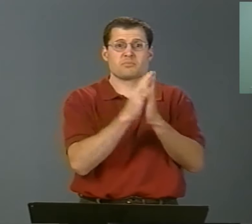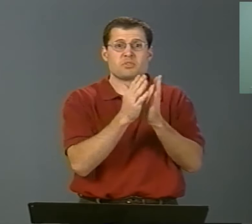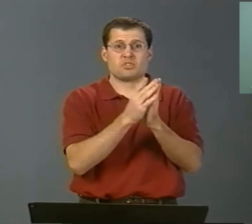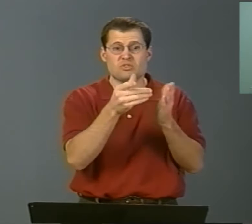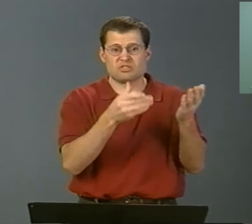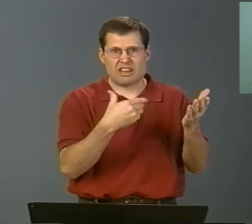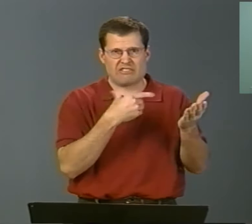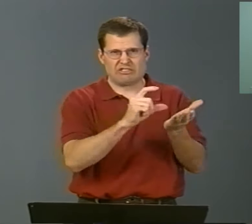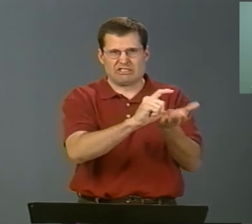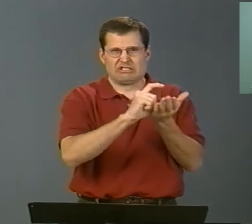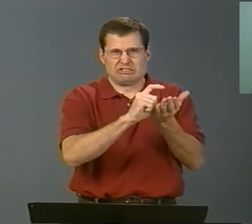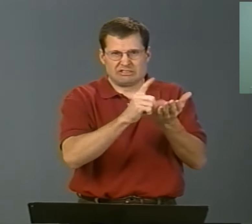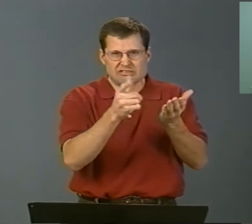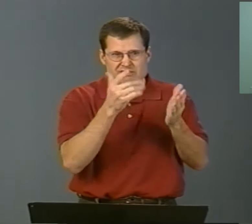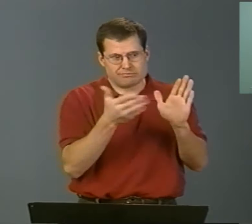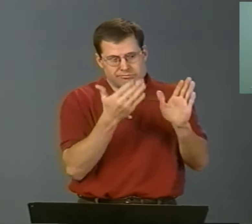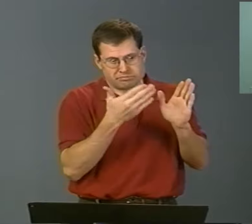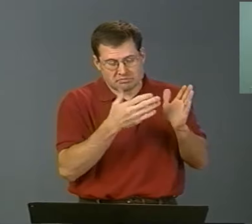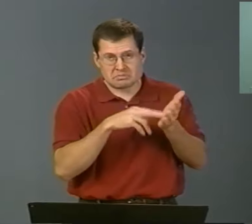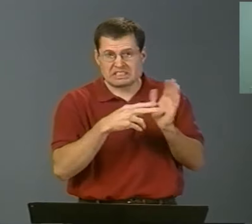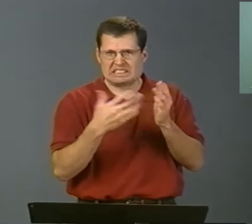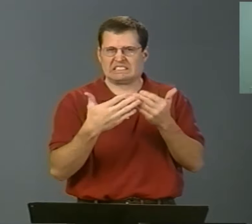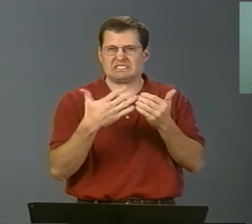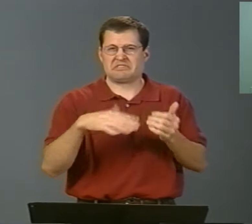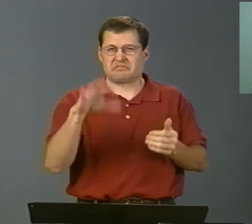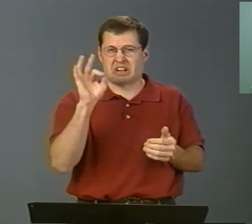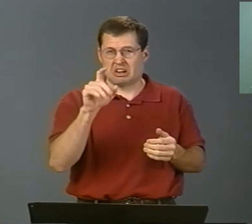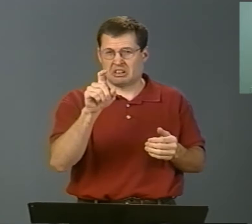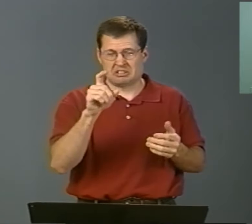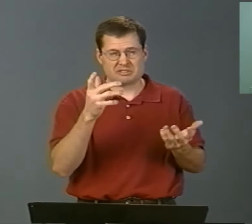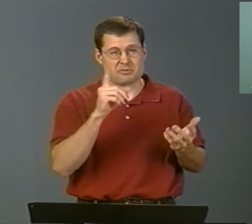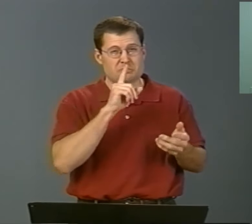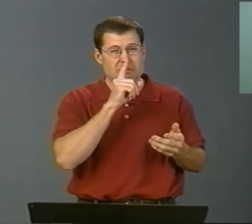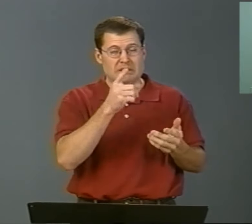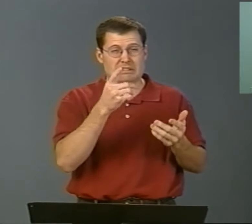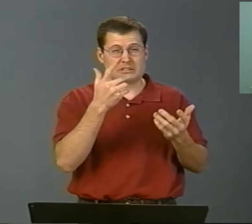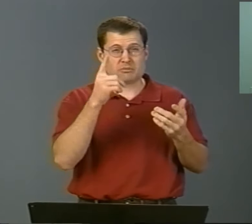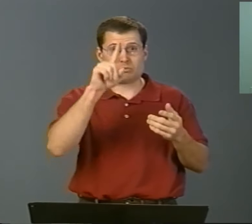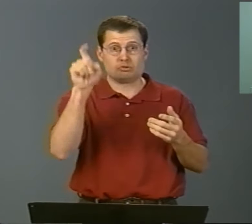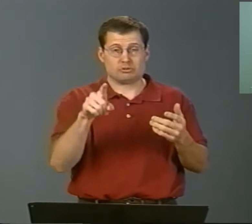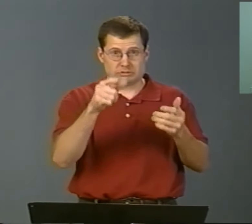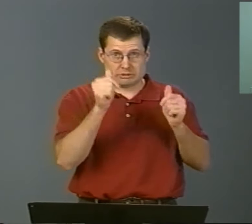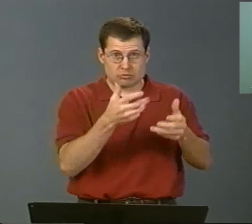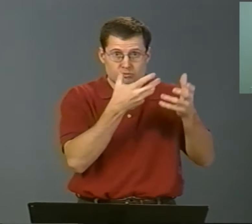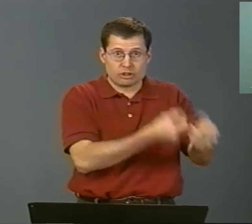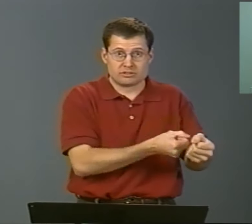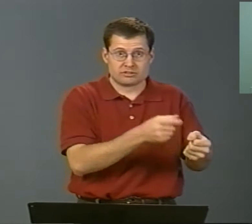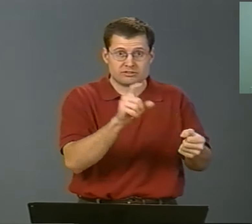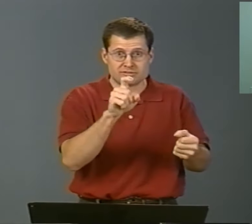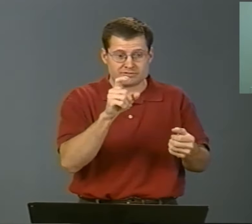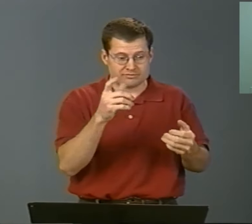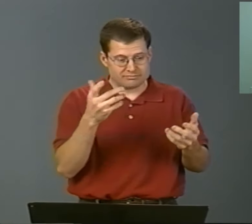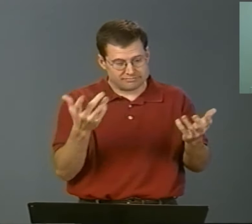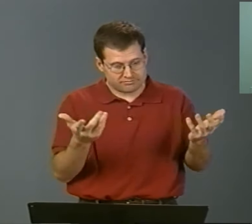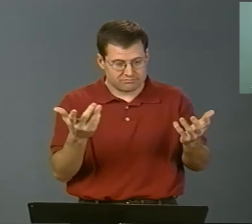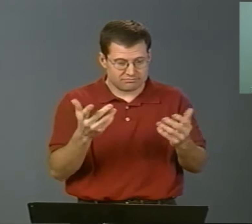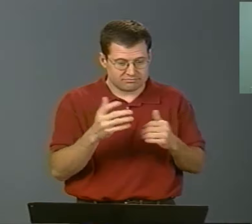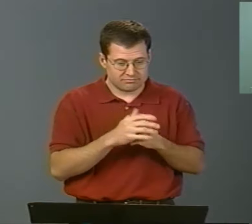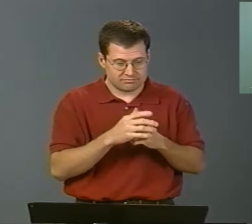mechanics out there. You could look through the phone book and find one, but really the question is,